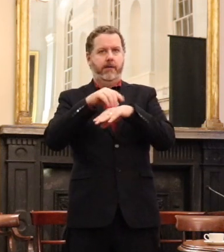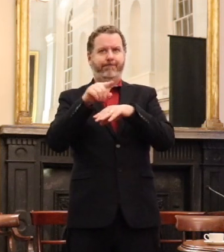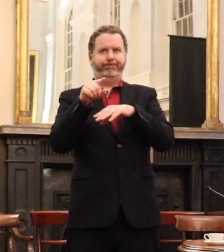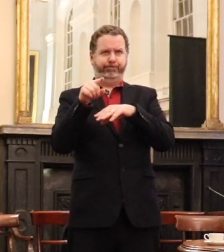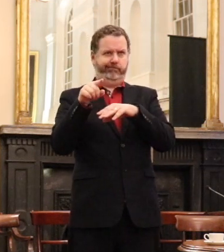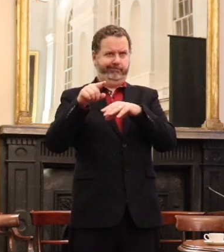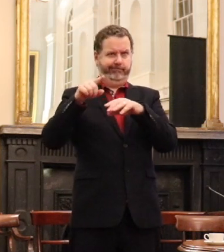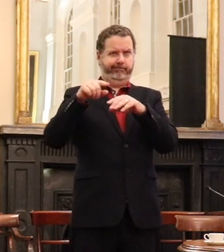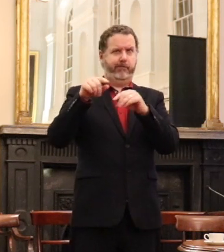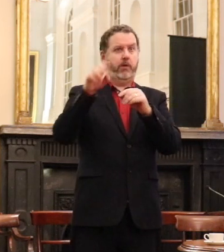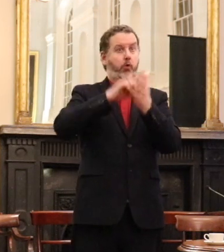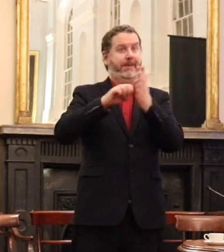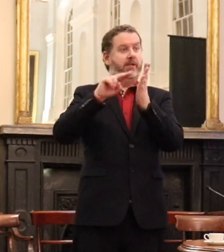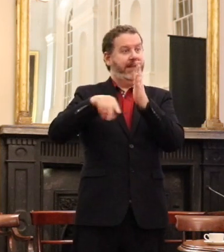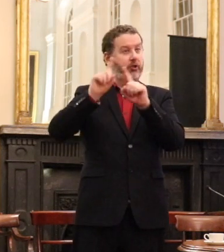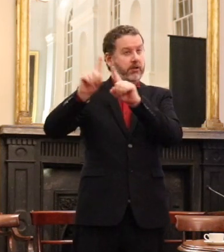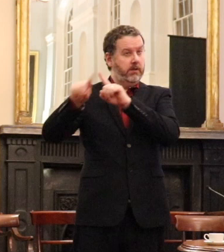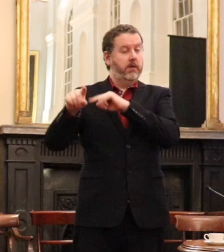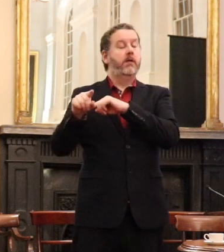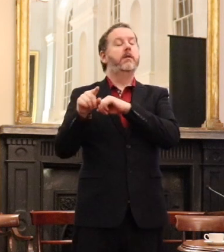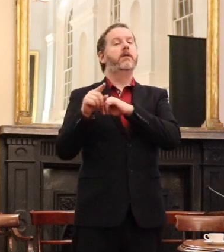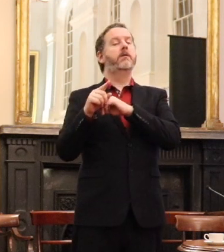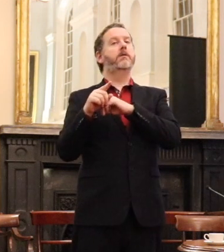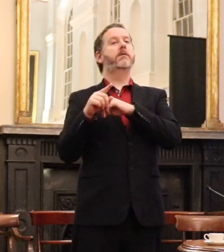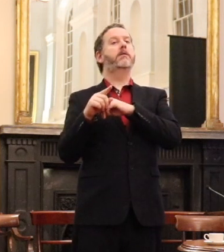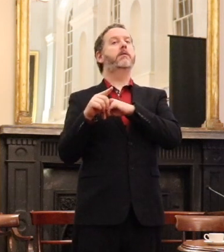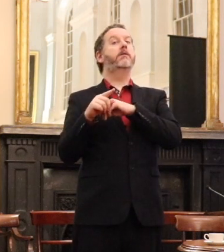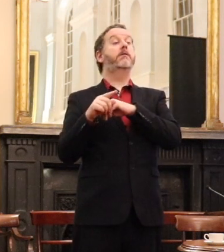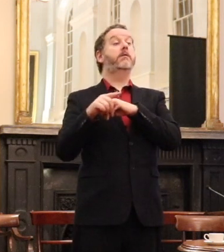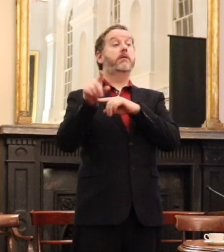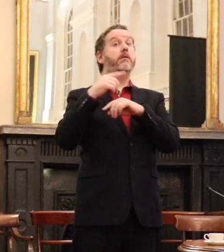convention excuse me to have a harder